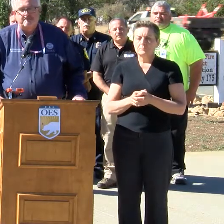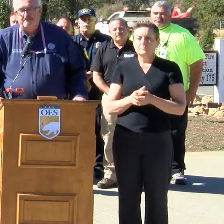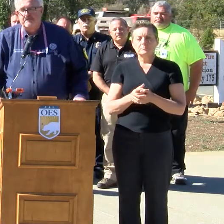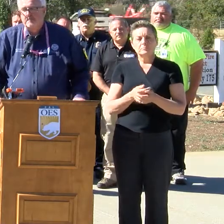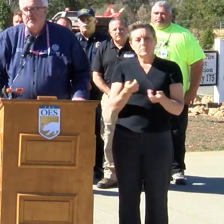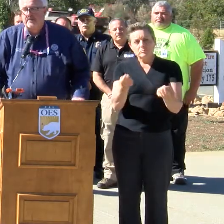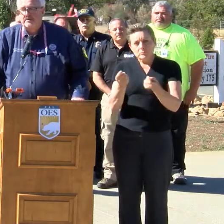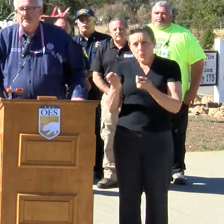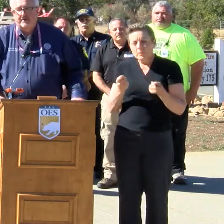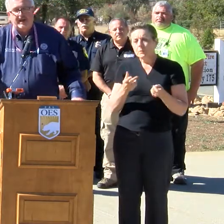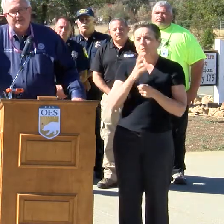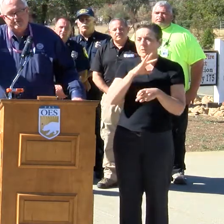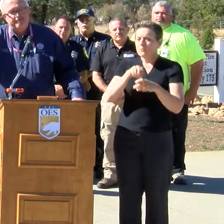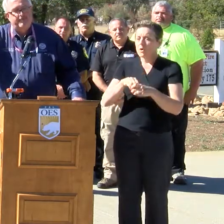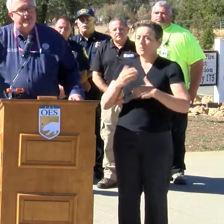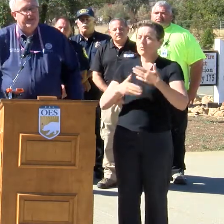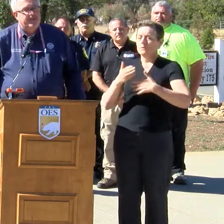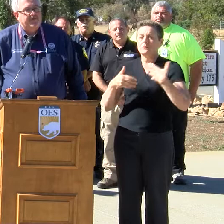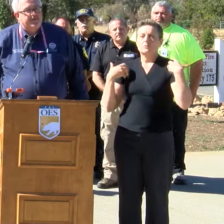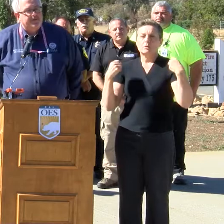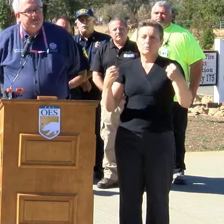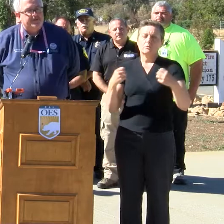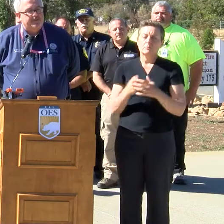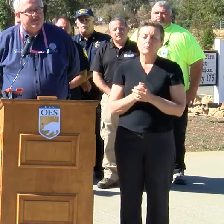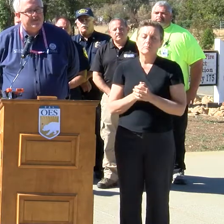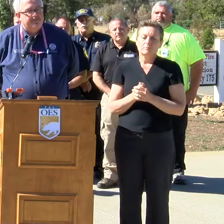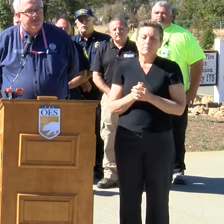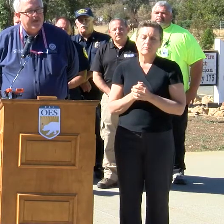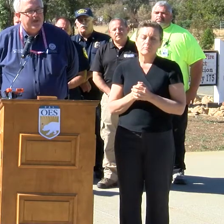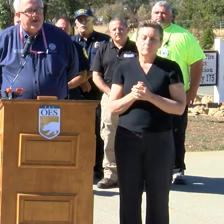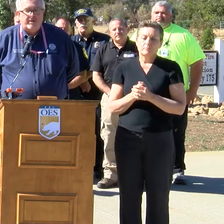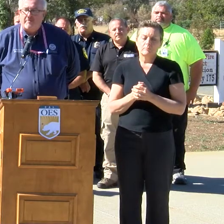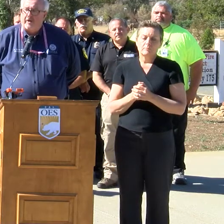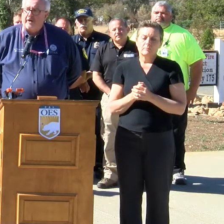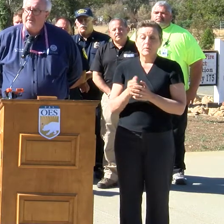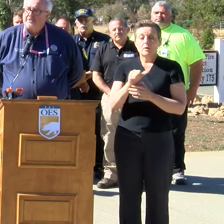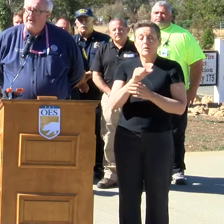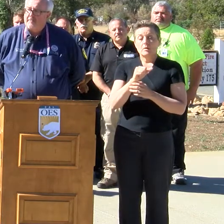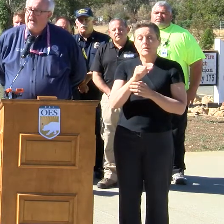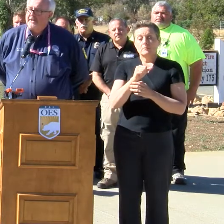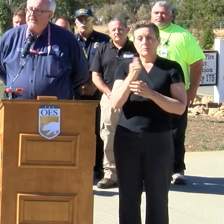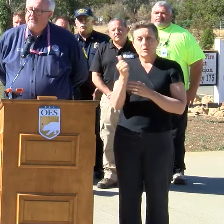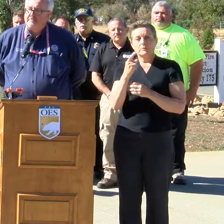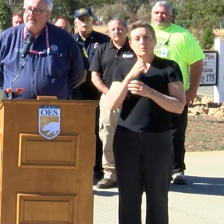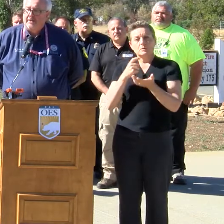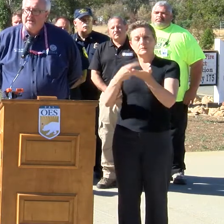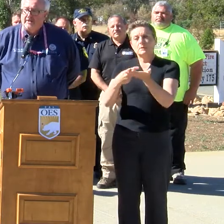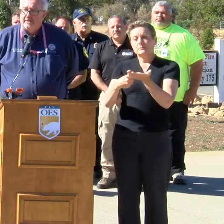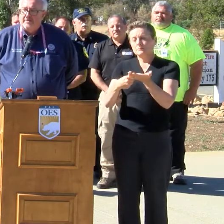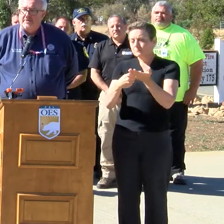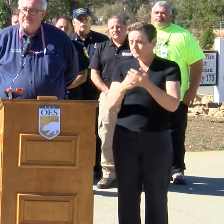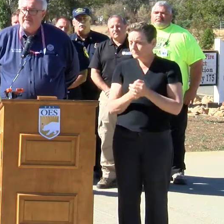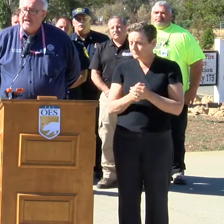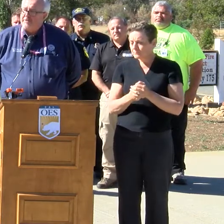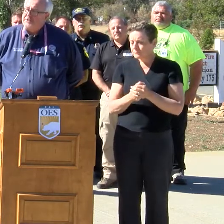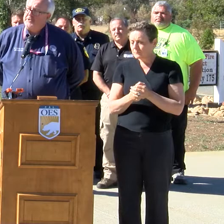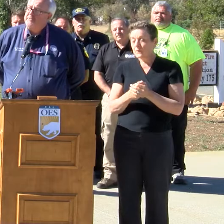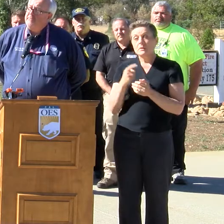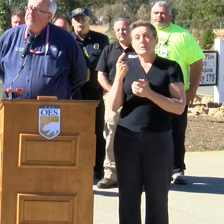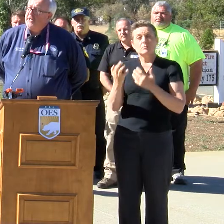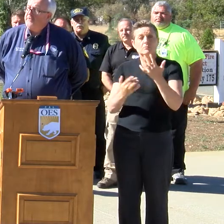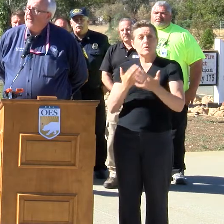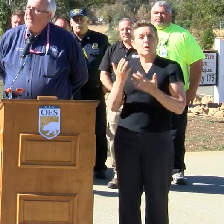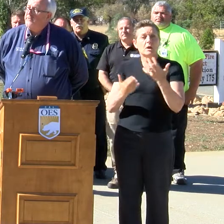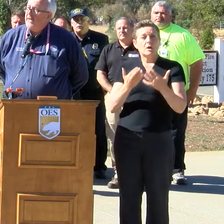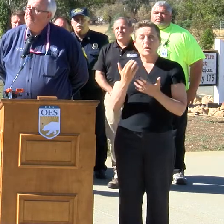process. So that's the individual assistance piece. The other part I want to talk about is this fire is a